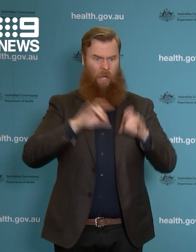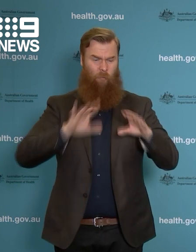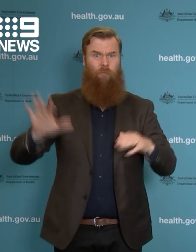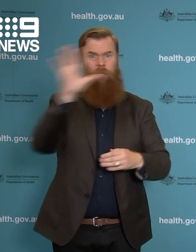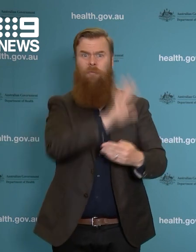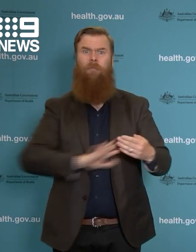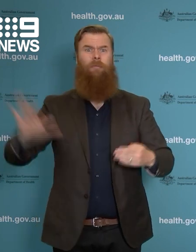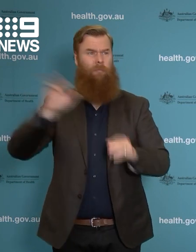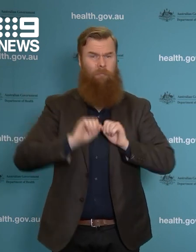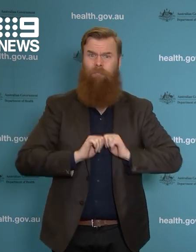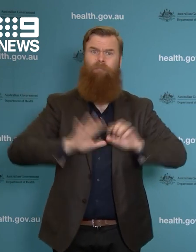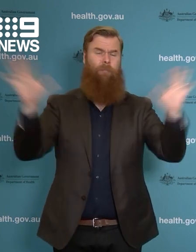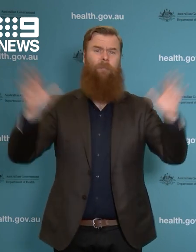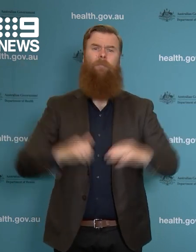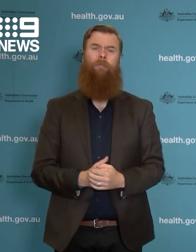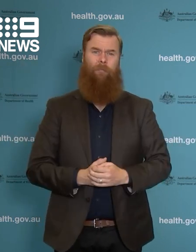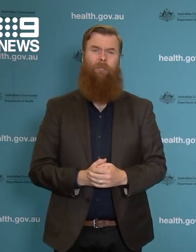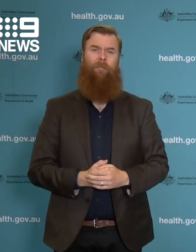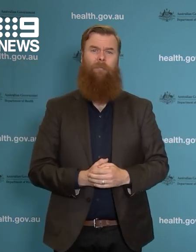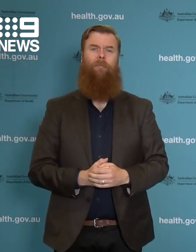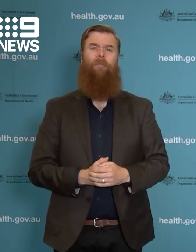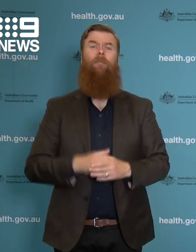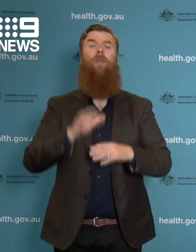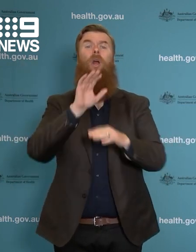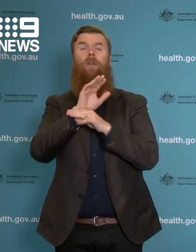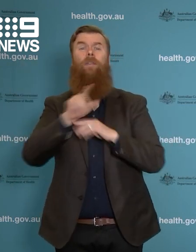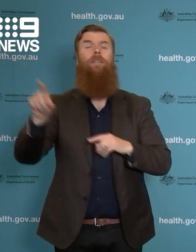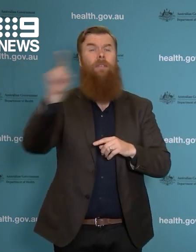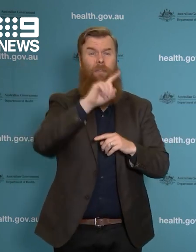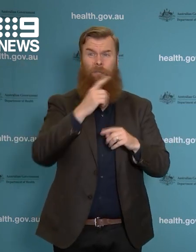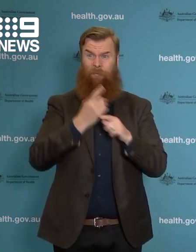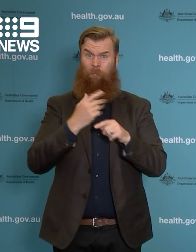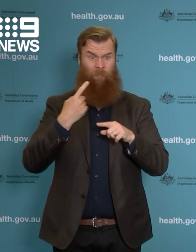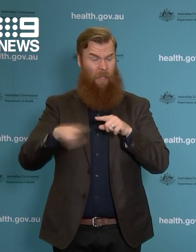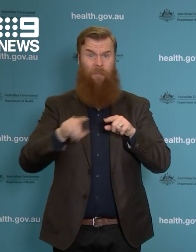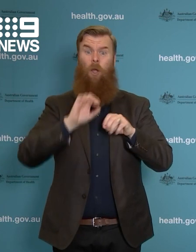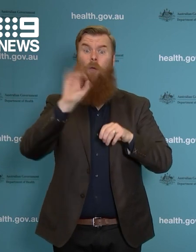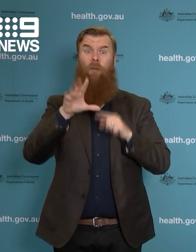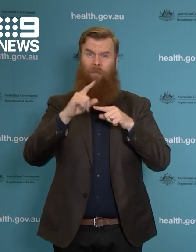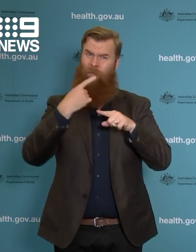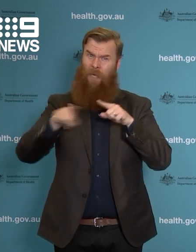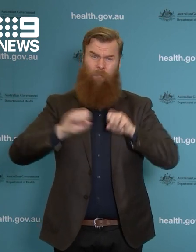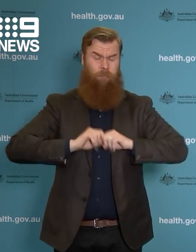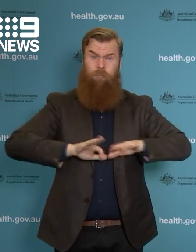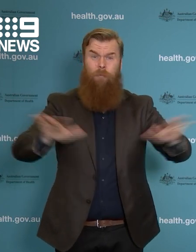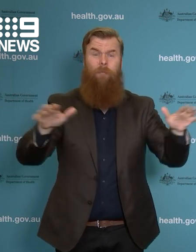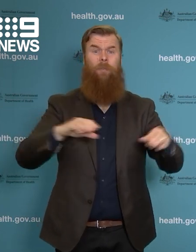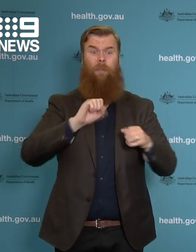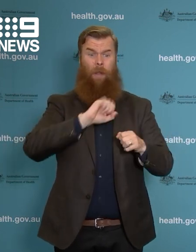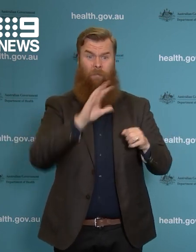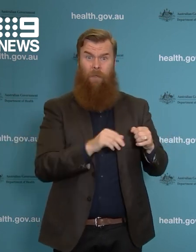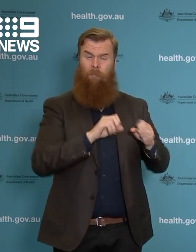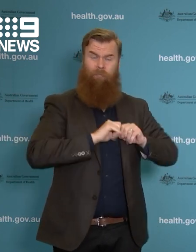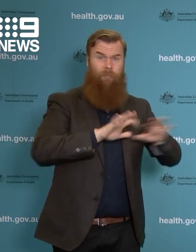In many countries, we are seeing a very rapid transmission of the virus, and that is what we're seeing here. We've seen super